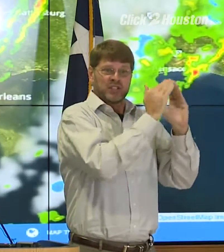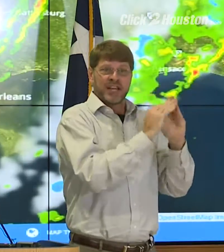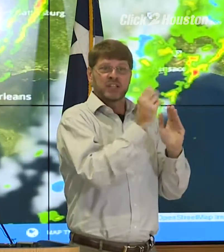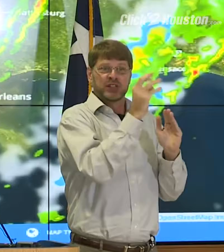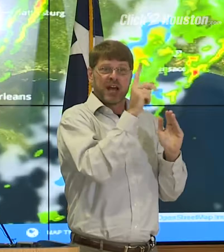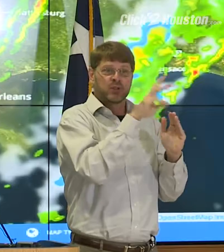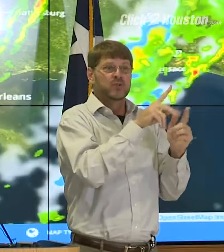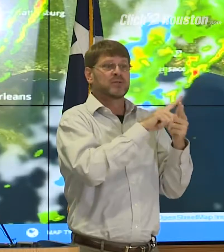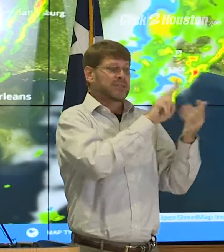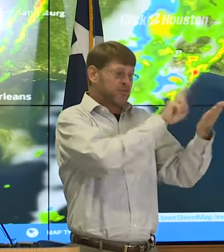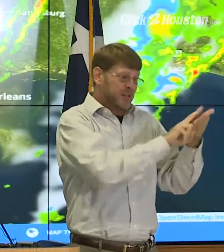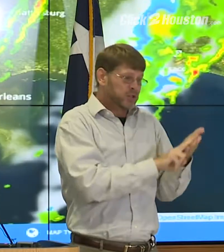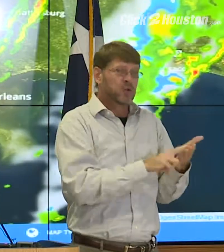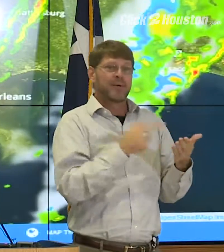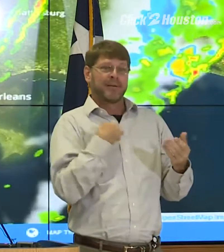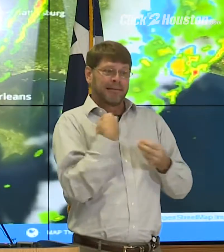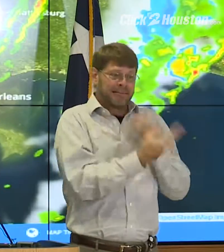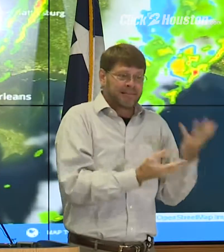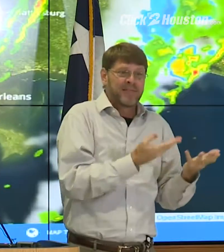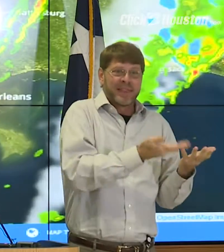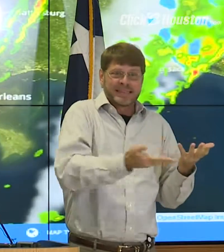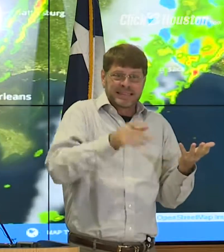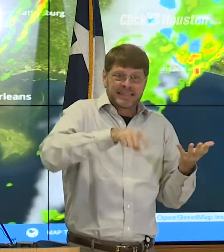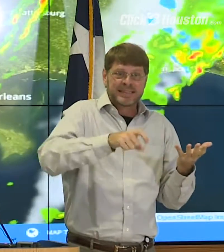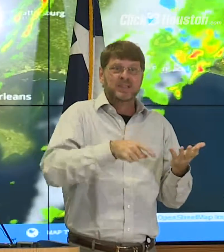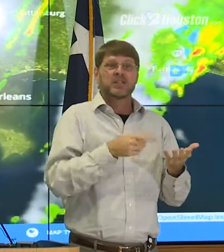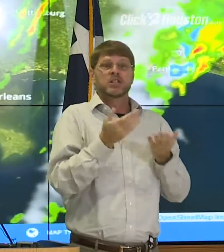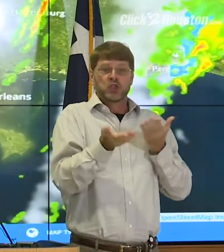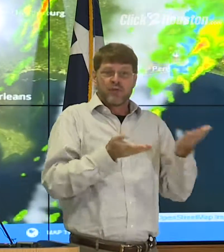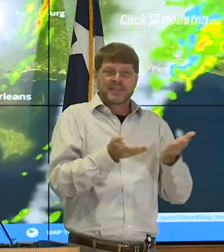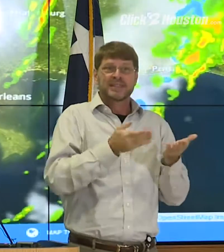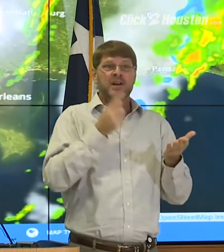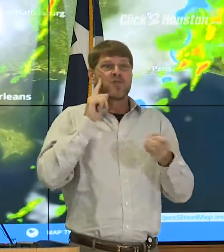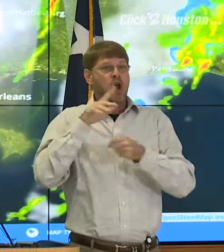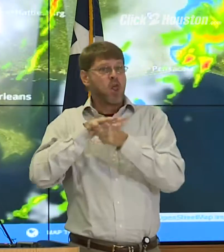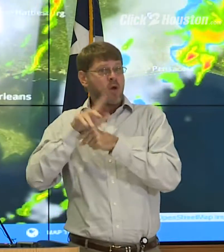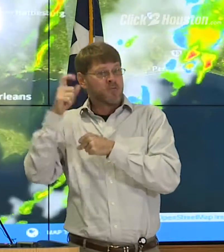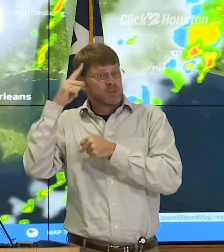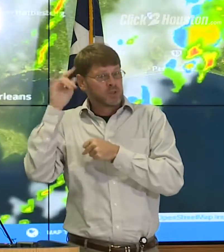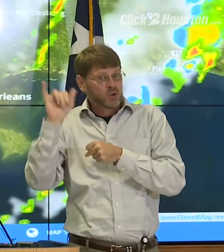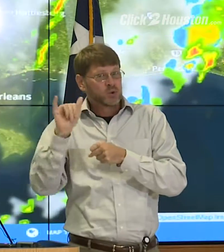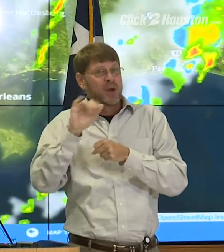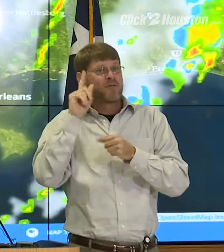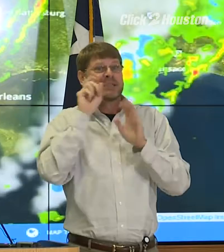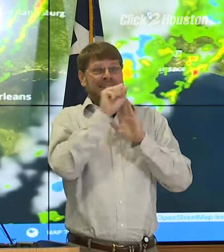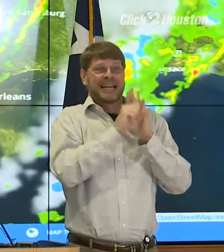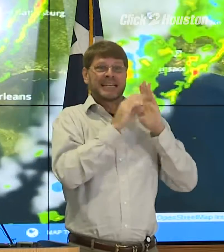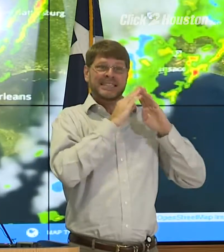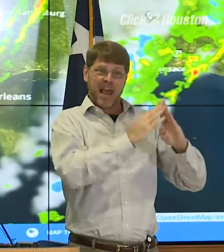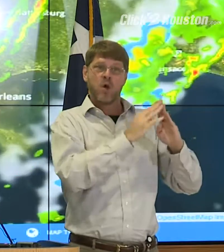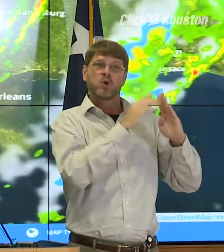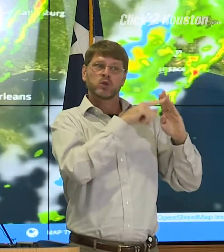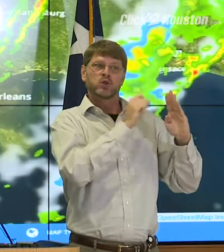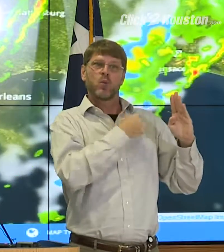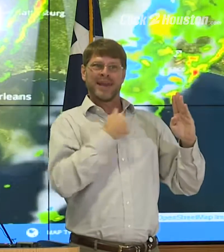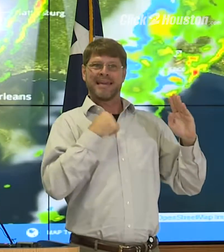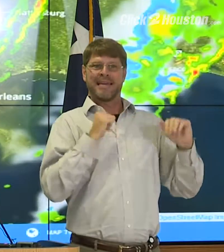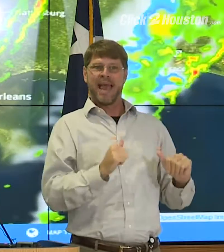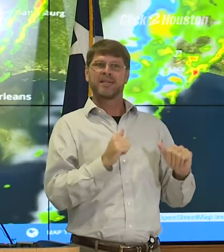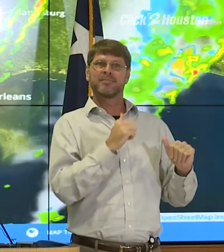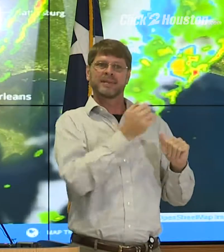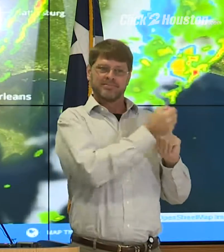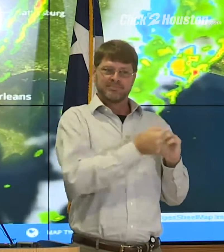providing follow-on supplies, wrap-around services for local government, for state shelters, so that we can, in fact,